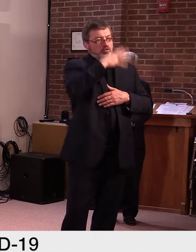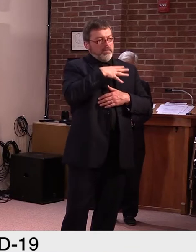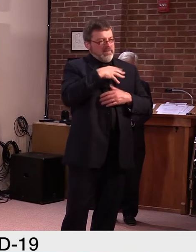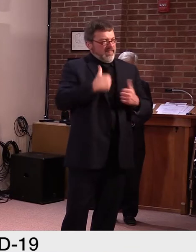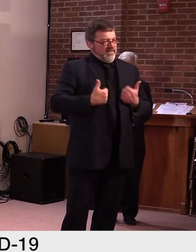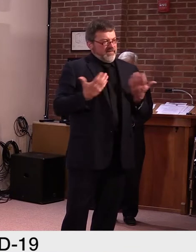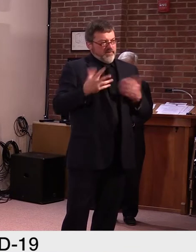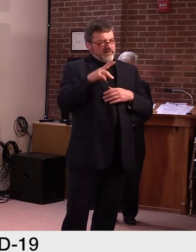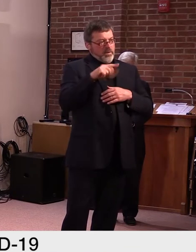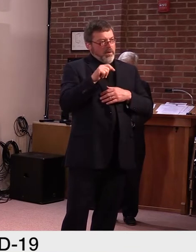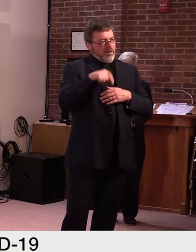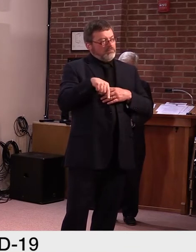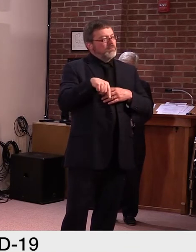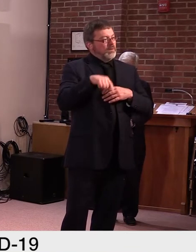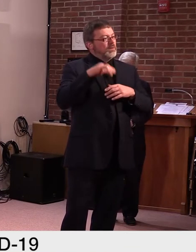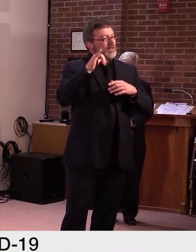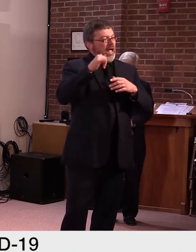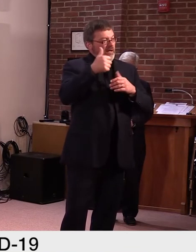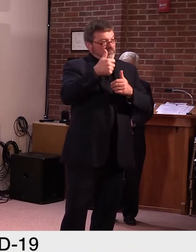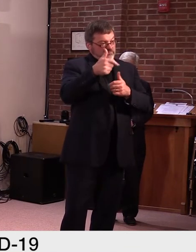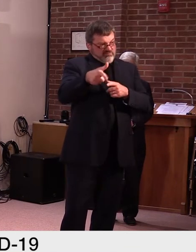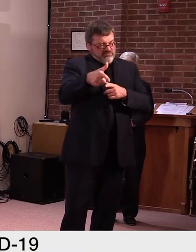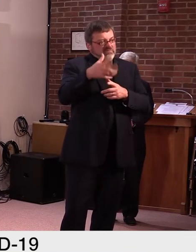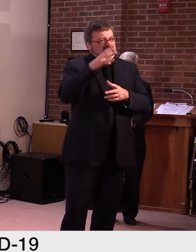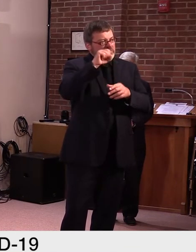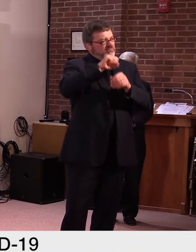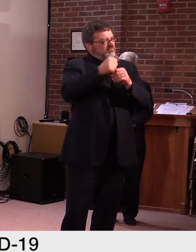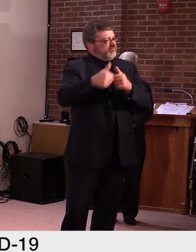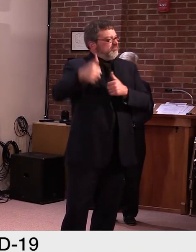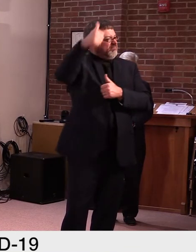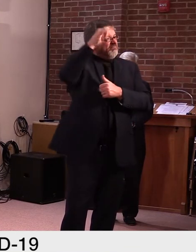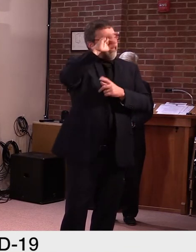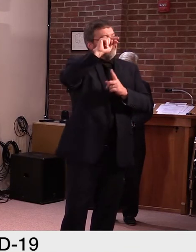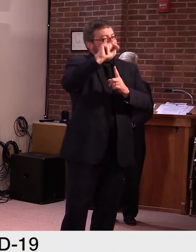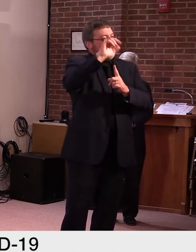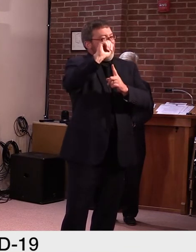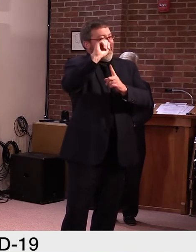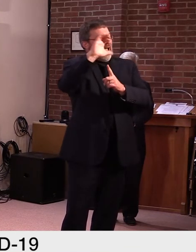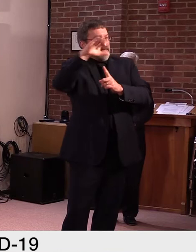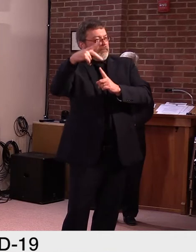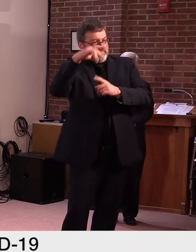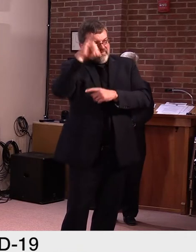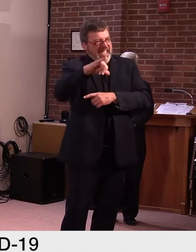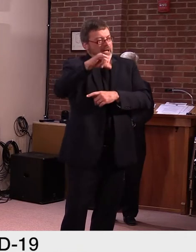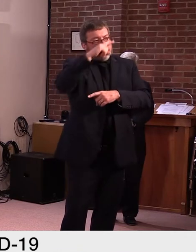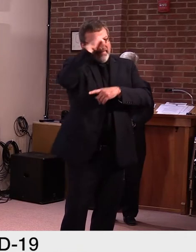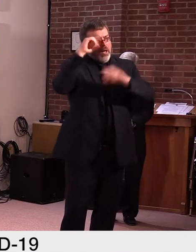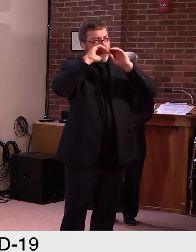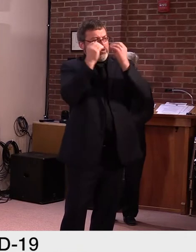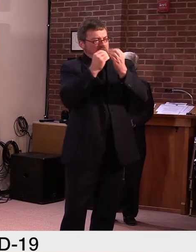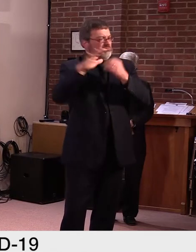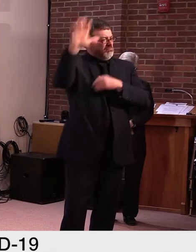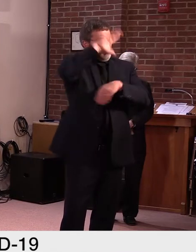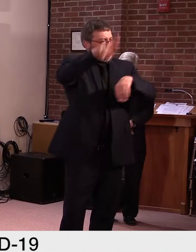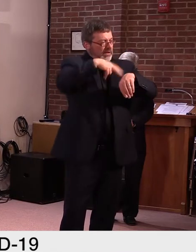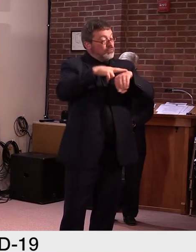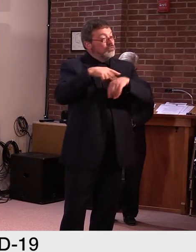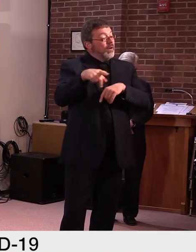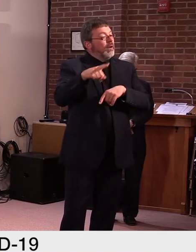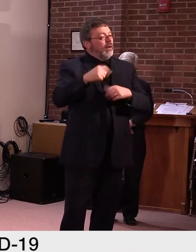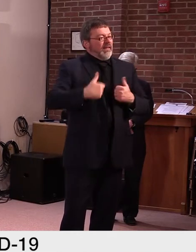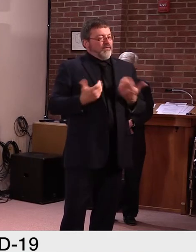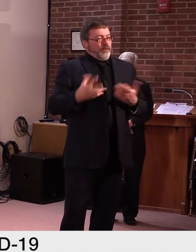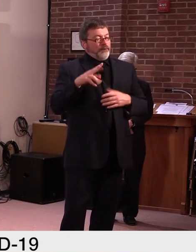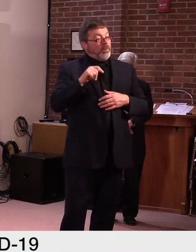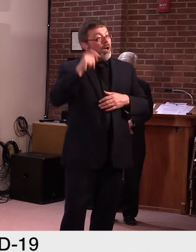wondering besides maybe some statements I've seen that say that's horrible and shouldn't be happening. If there's going to be any concrete, um,